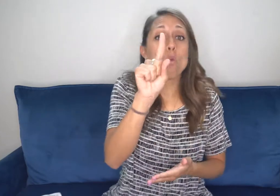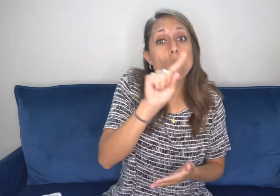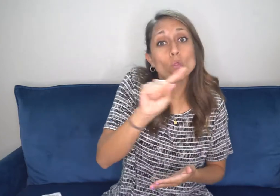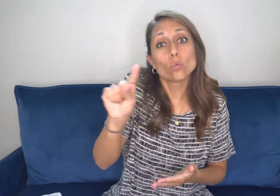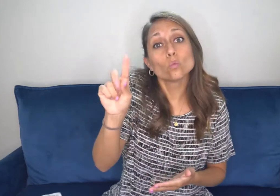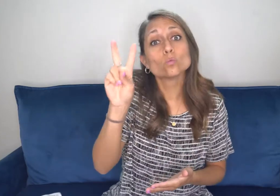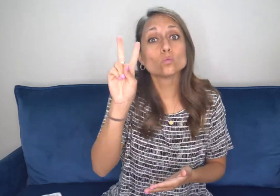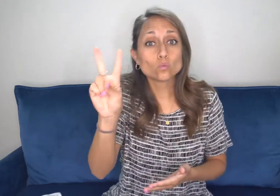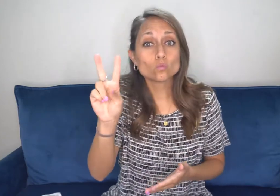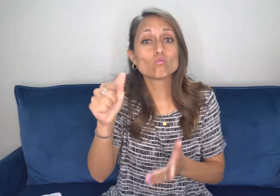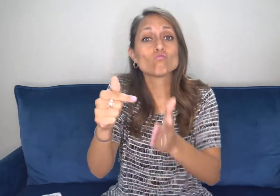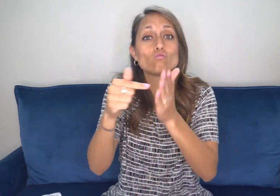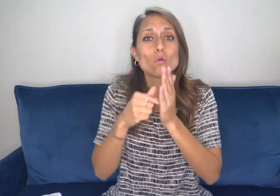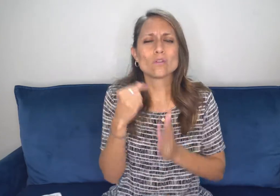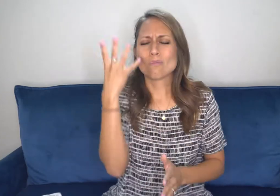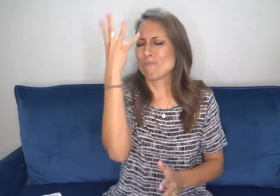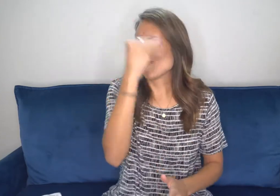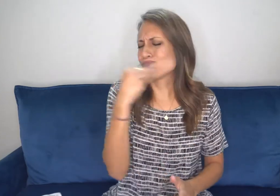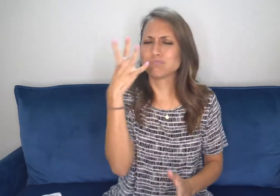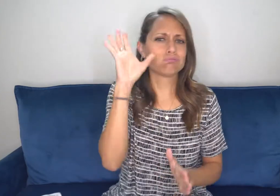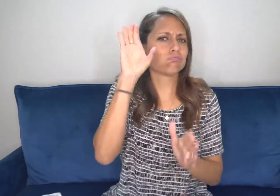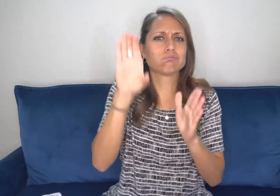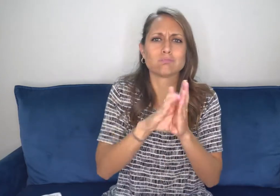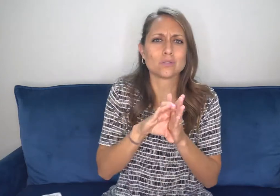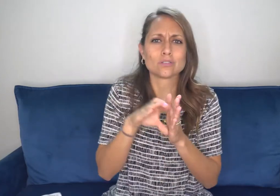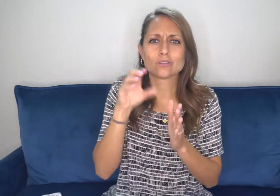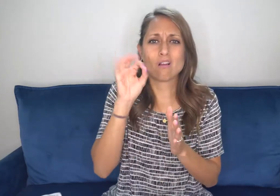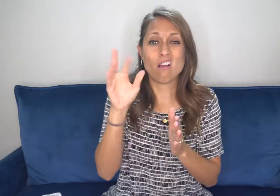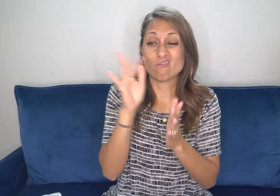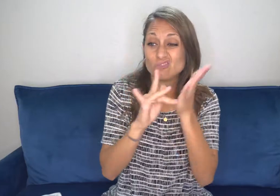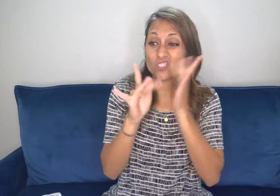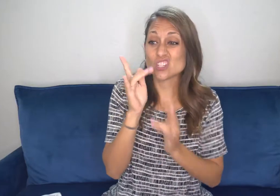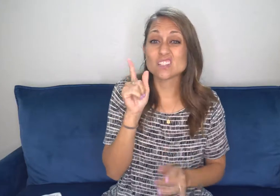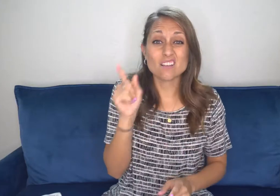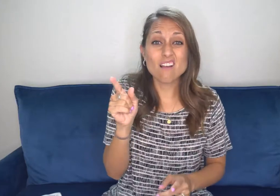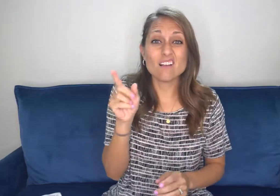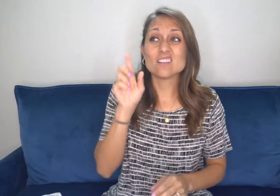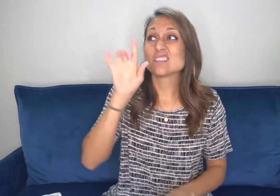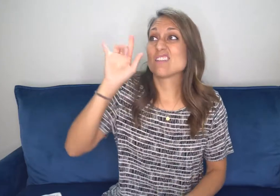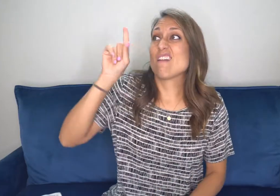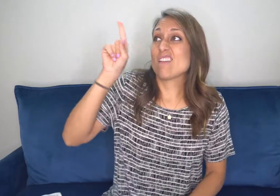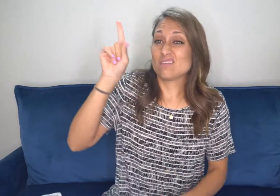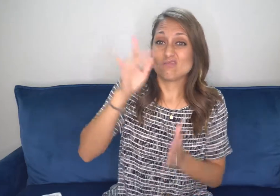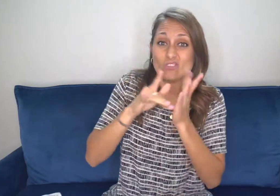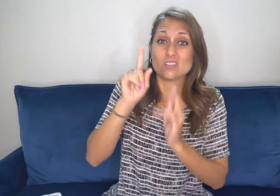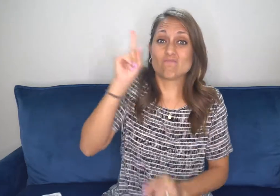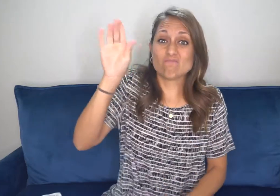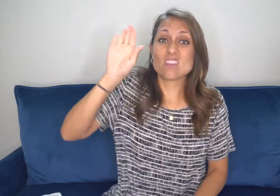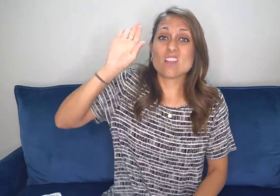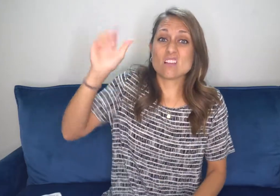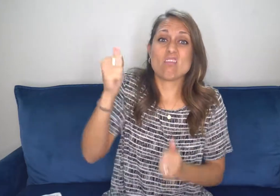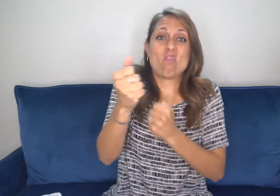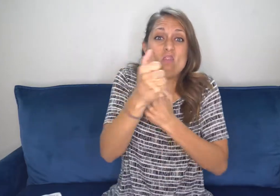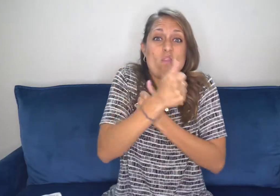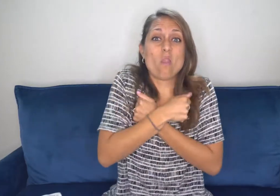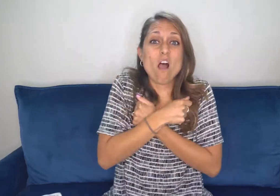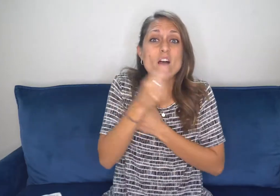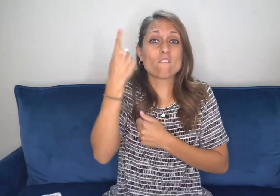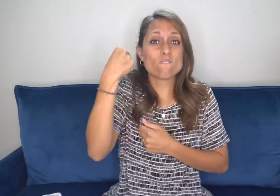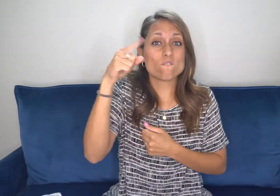So verses one through two shows us a beautiful picture of Christ and his great